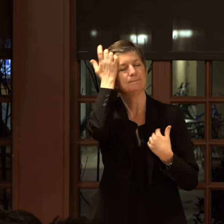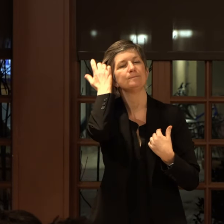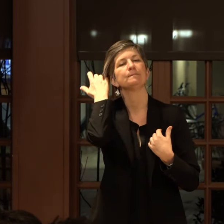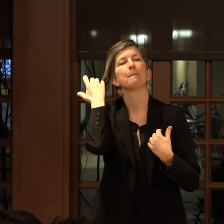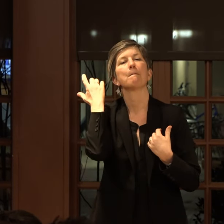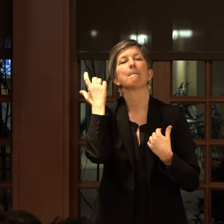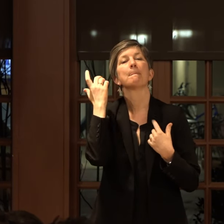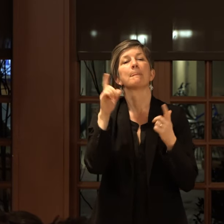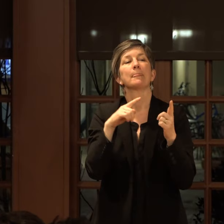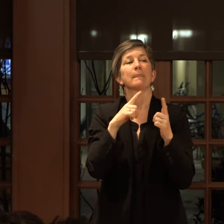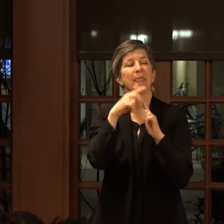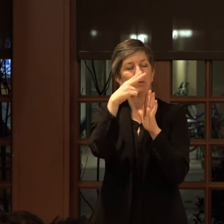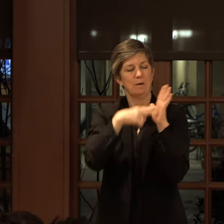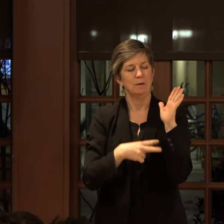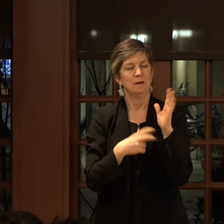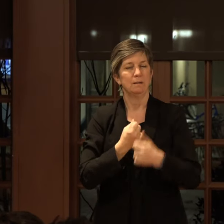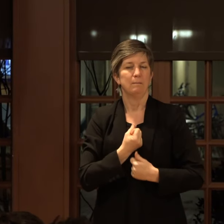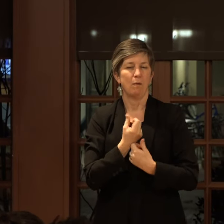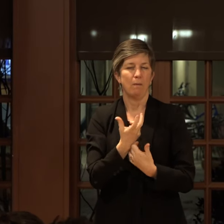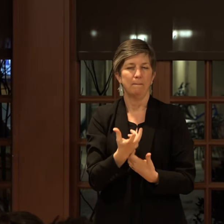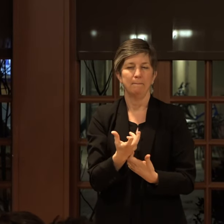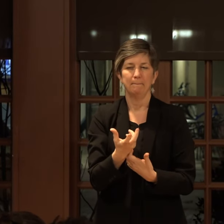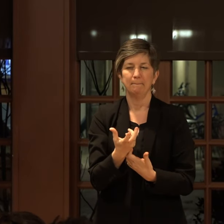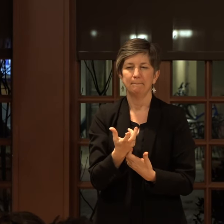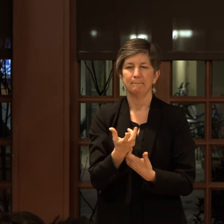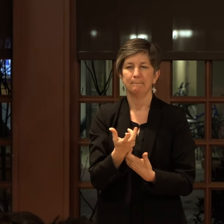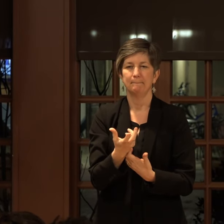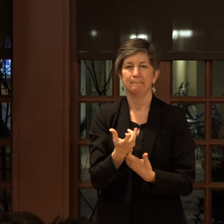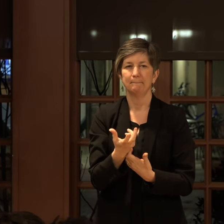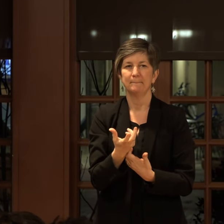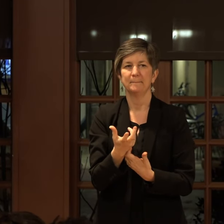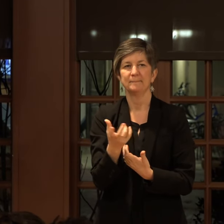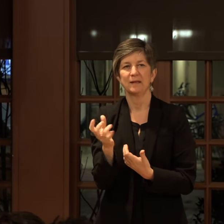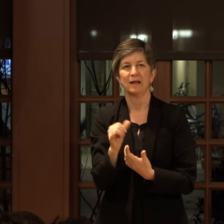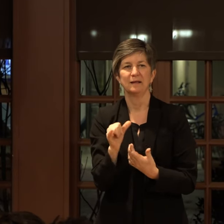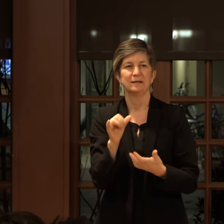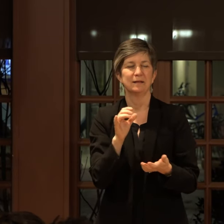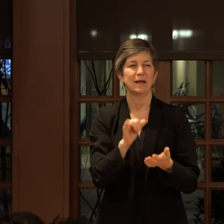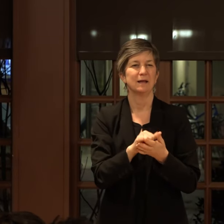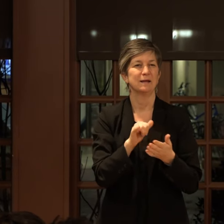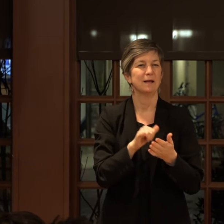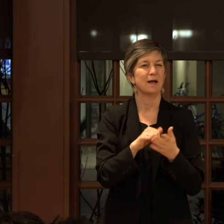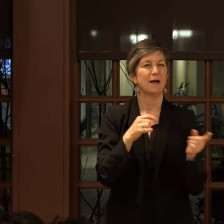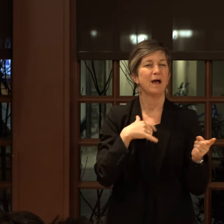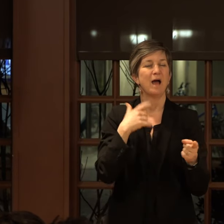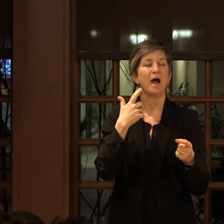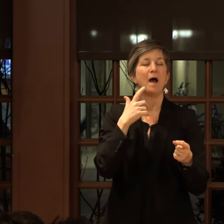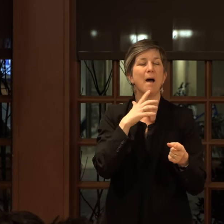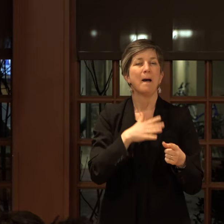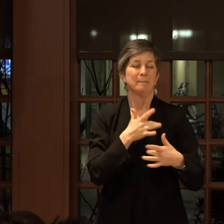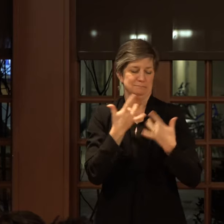And when I read a poem like Better My Heart, Three-Person God,